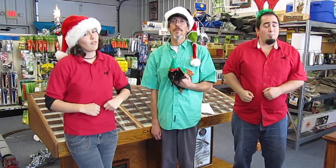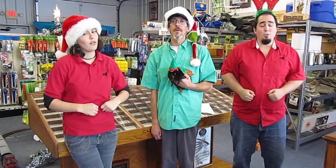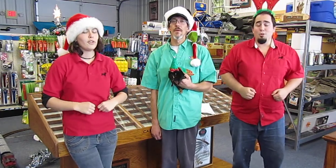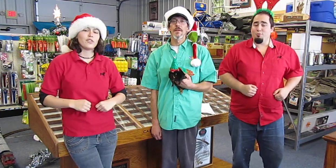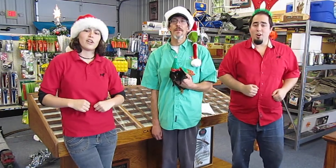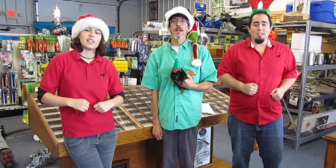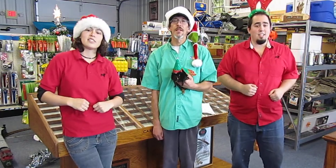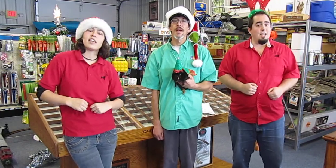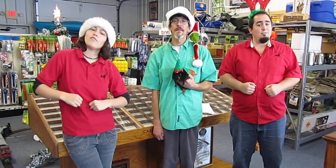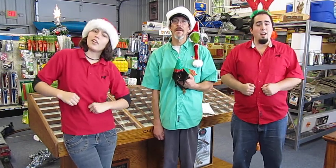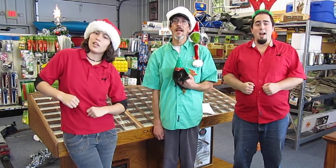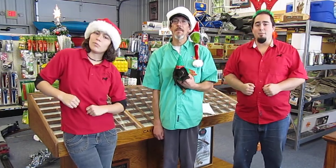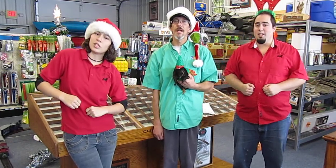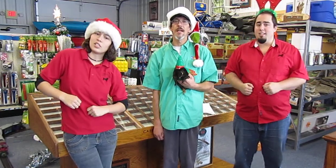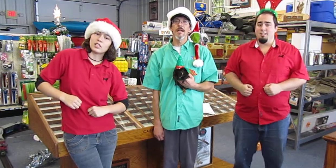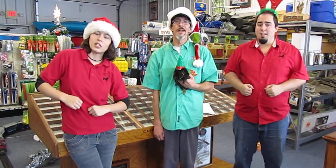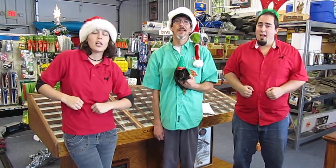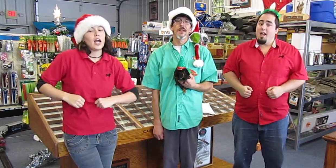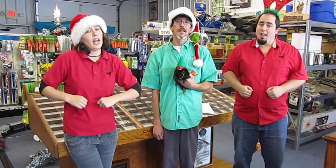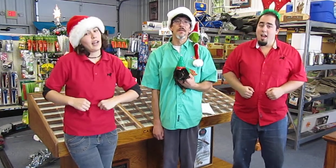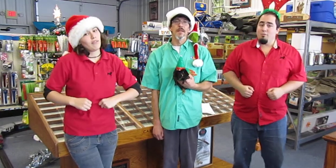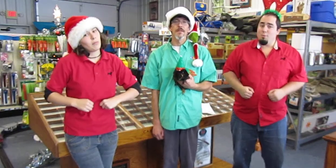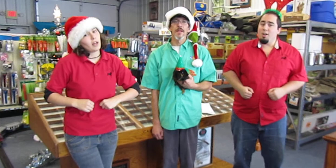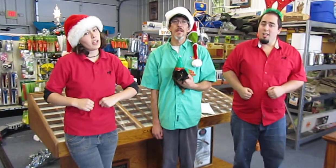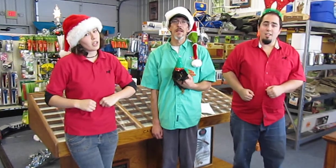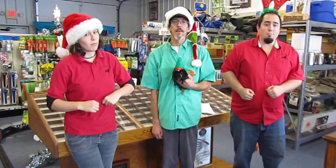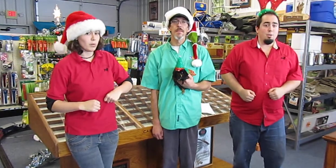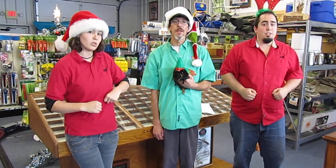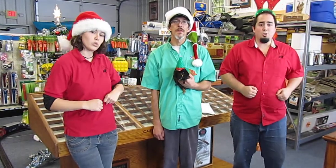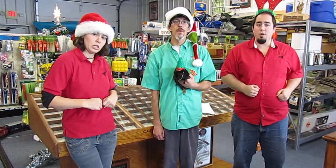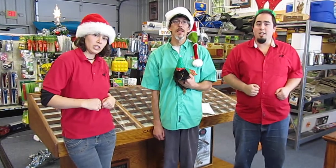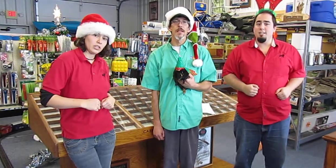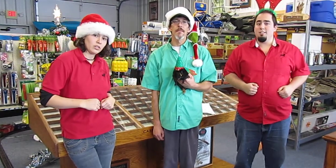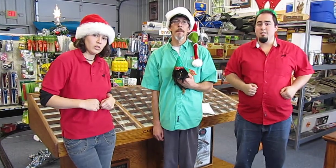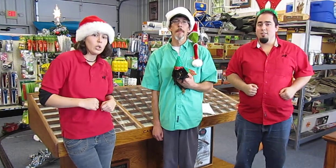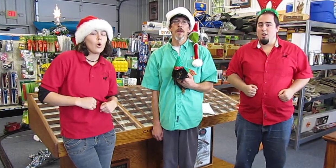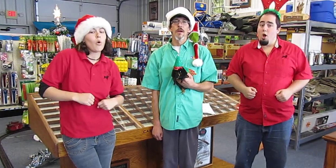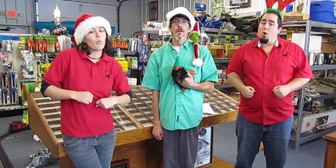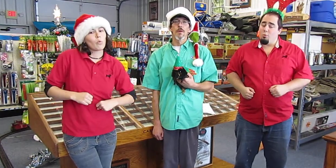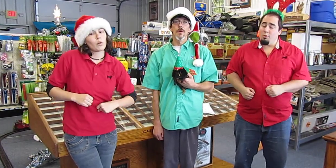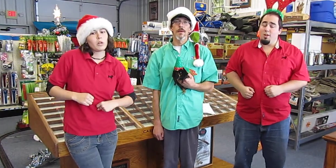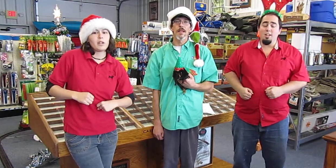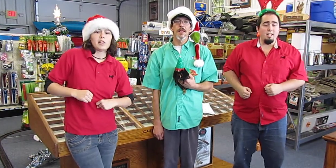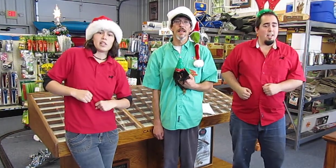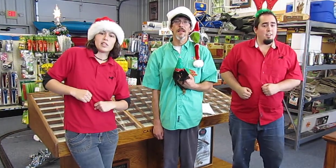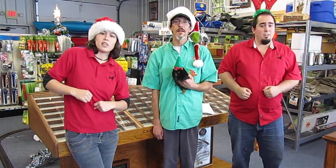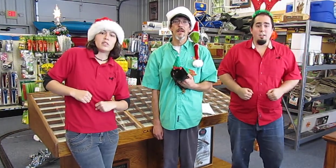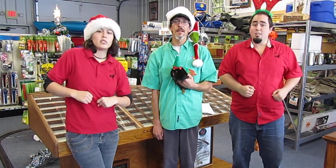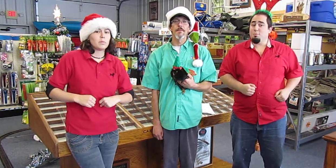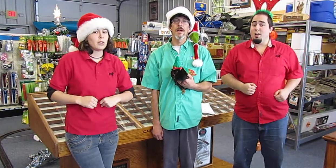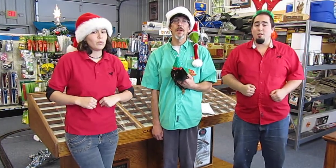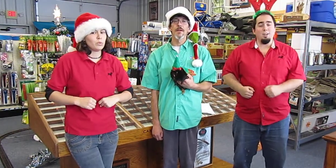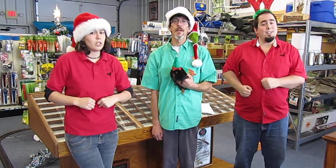for your friends and family and everybody in between. We're really in the spirit,